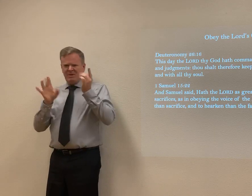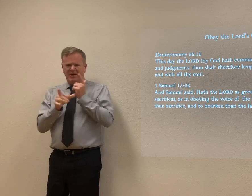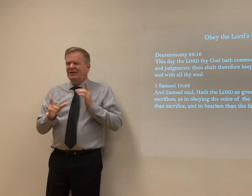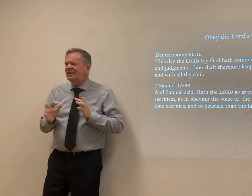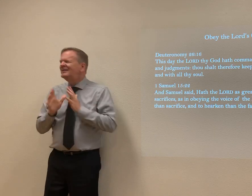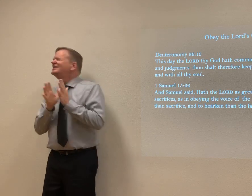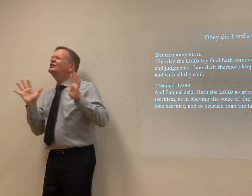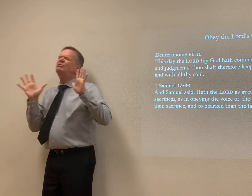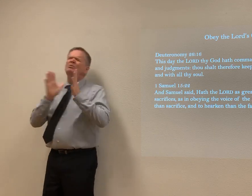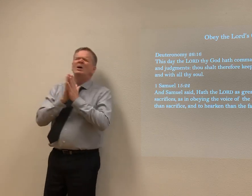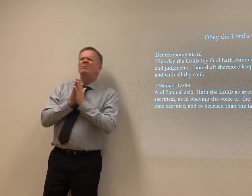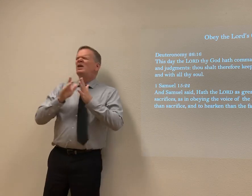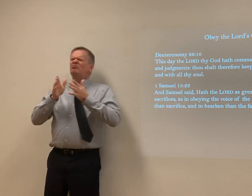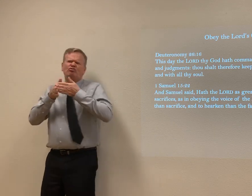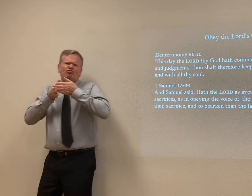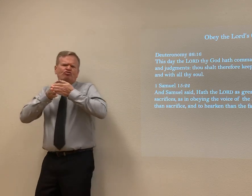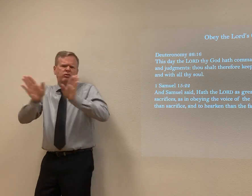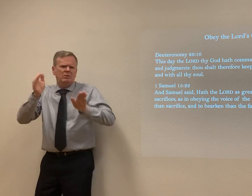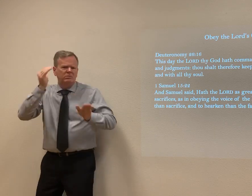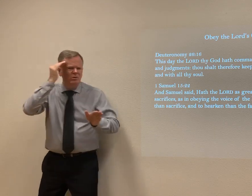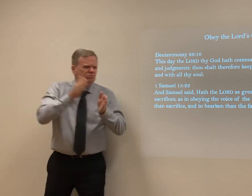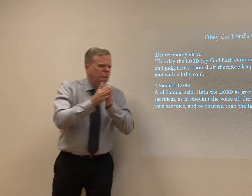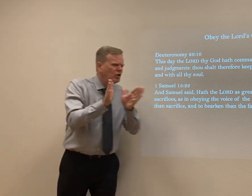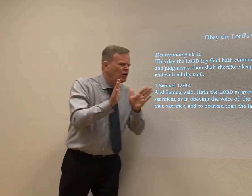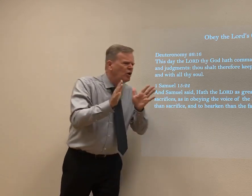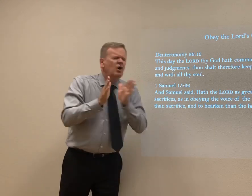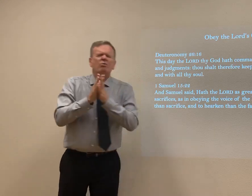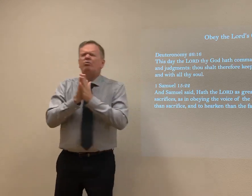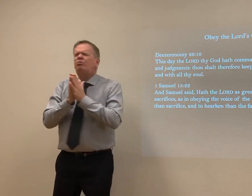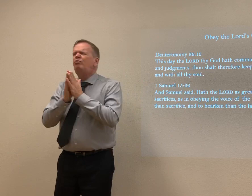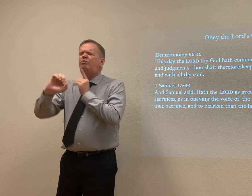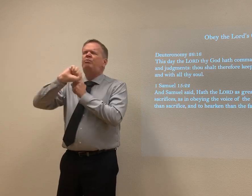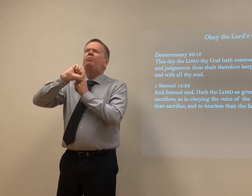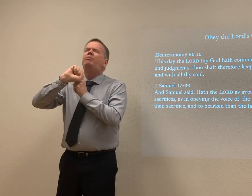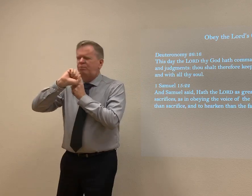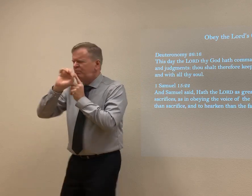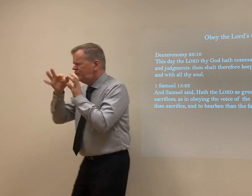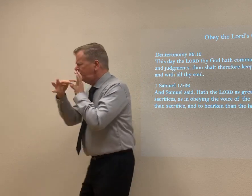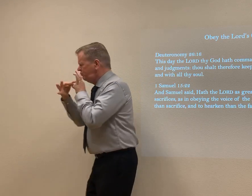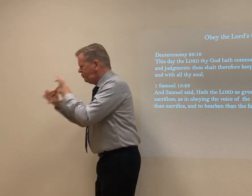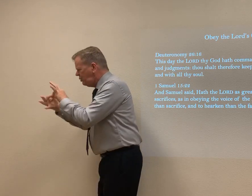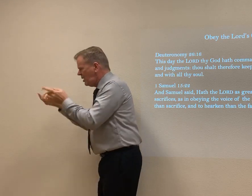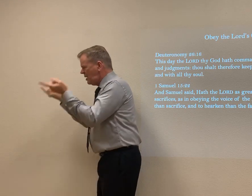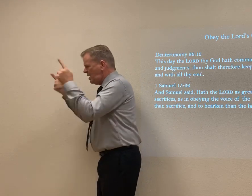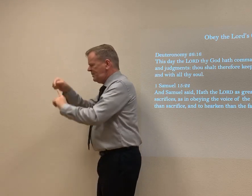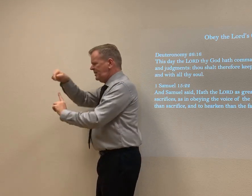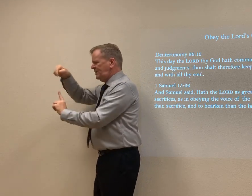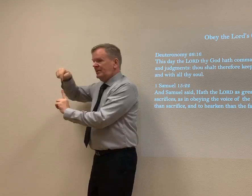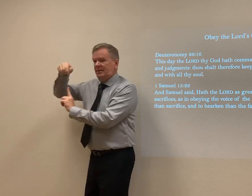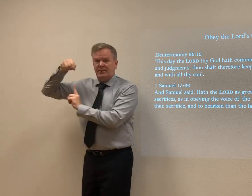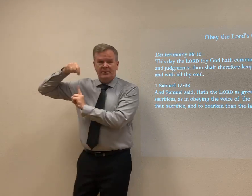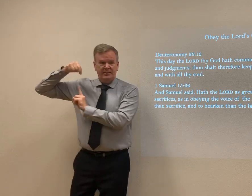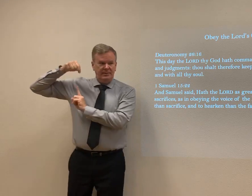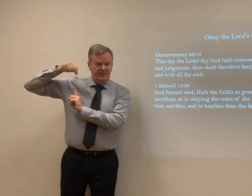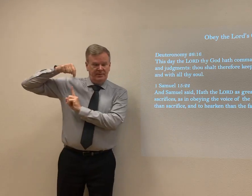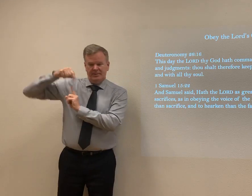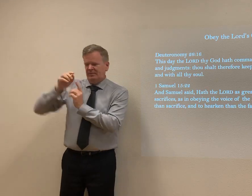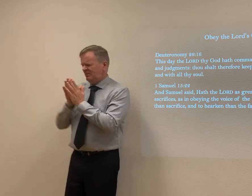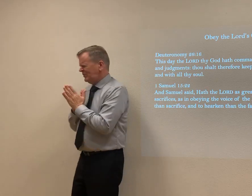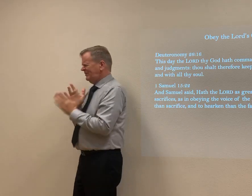this pastor's assistant has also got a prayer life. He's praying, you know, and one day he feels that God is calling